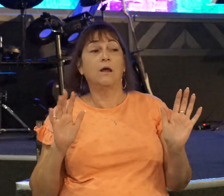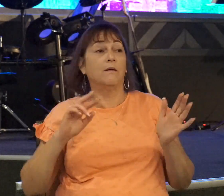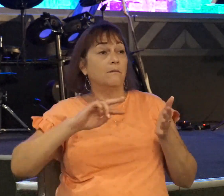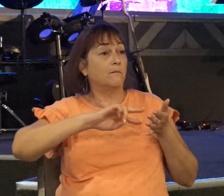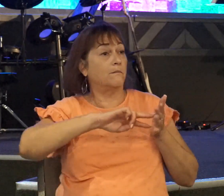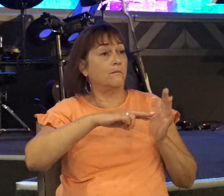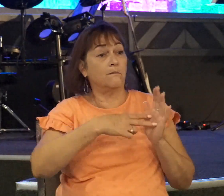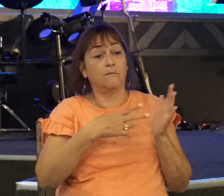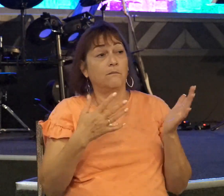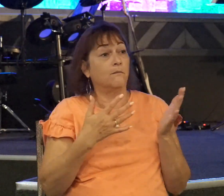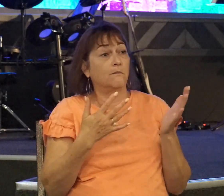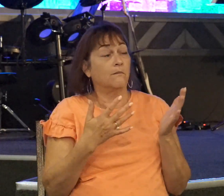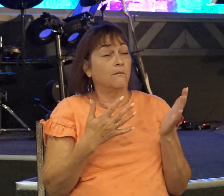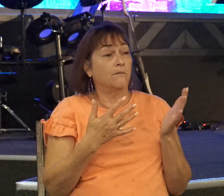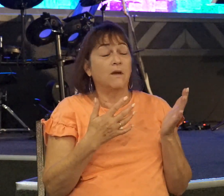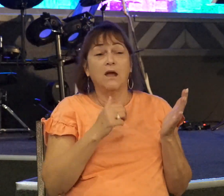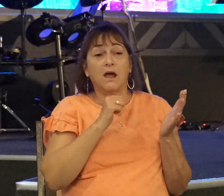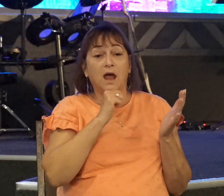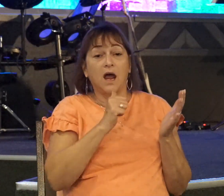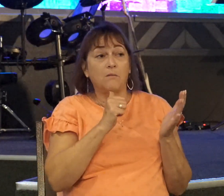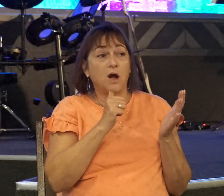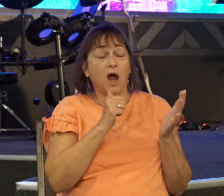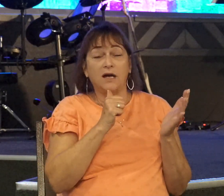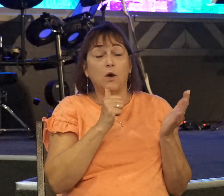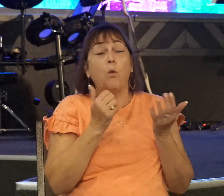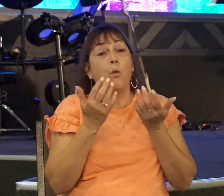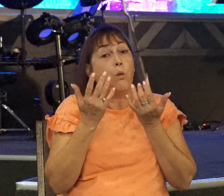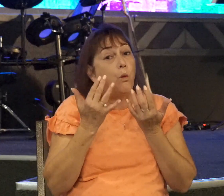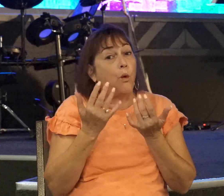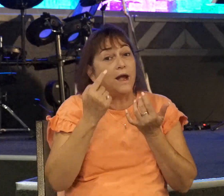I'm not waiting any longer on God's decision.